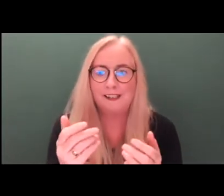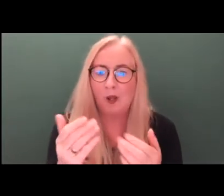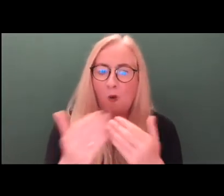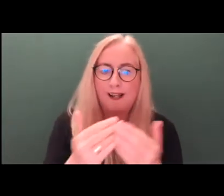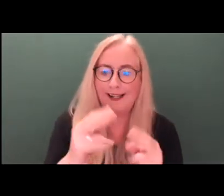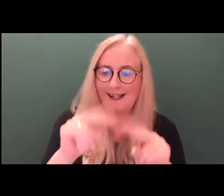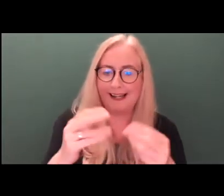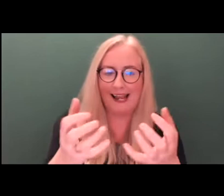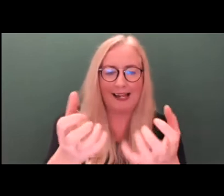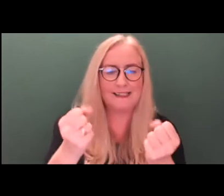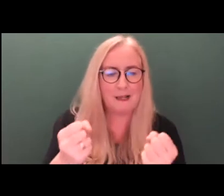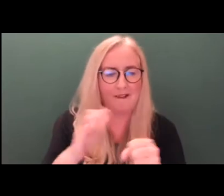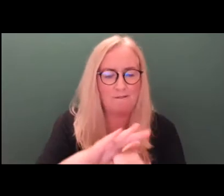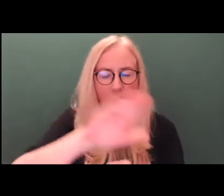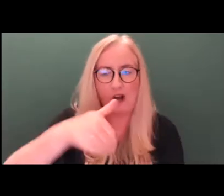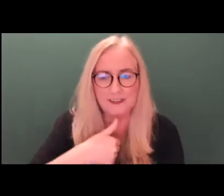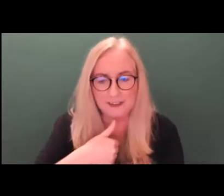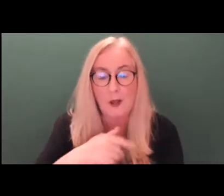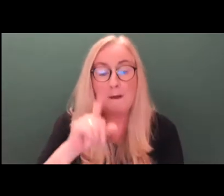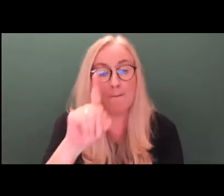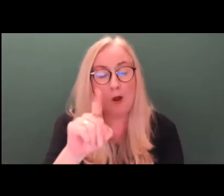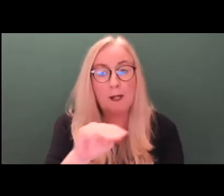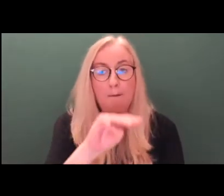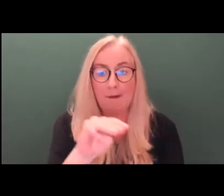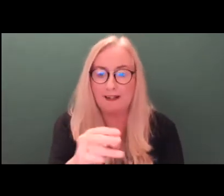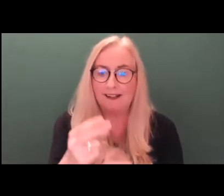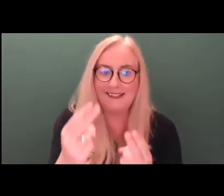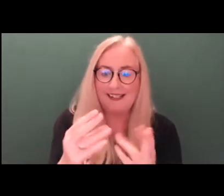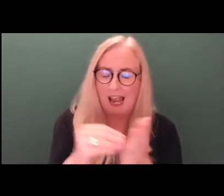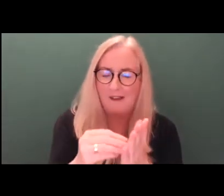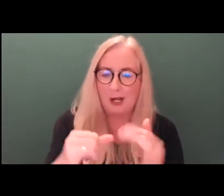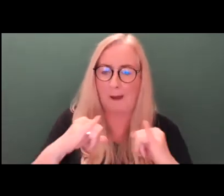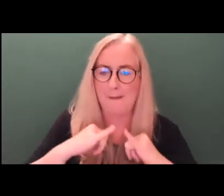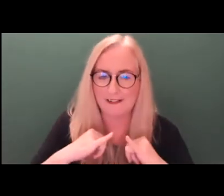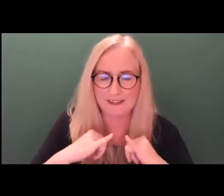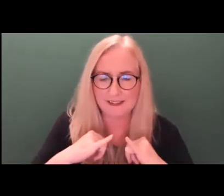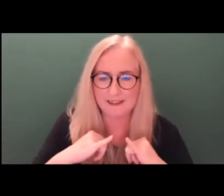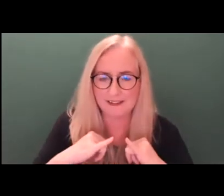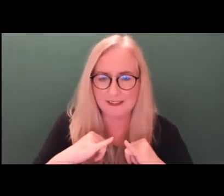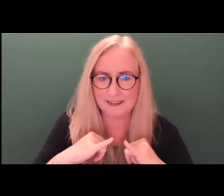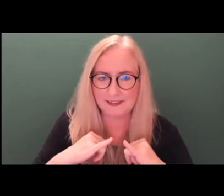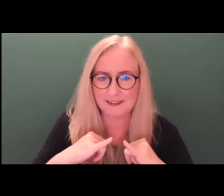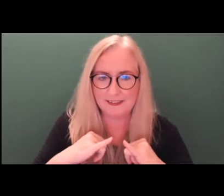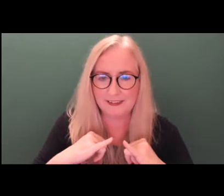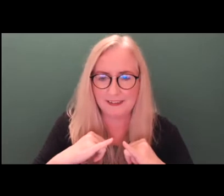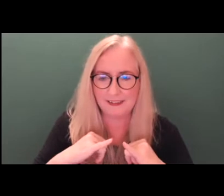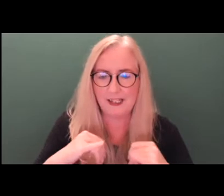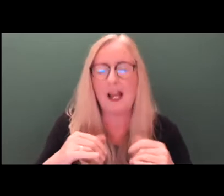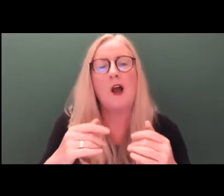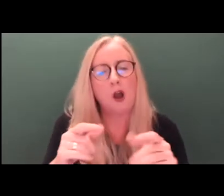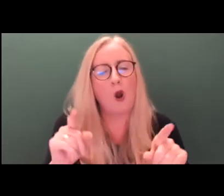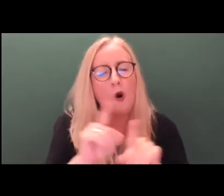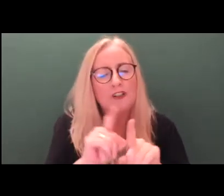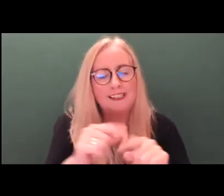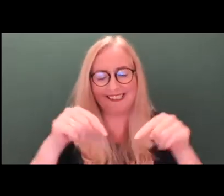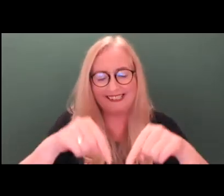And, you know, where people have capacity, but choose, you know, a different type of approach